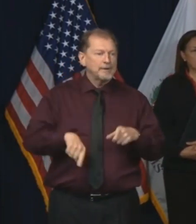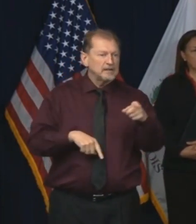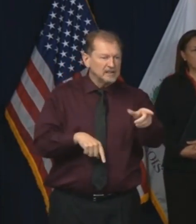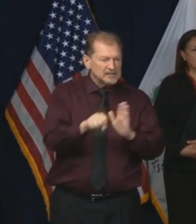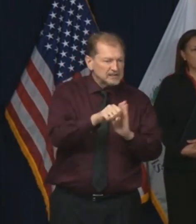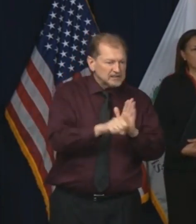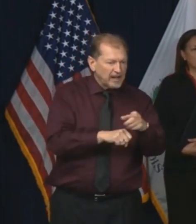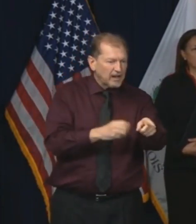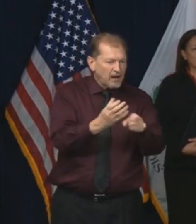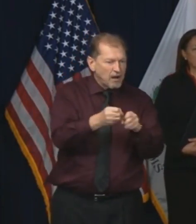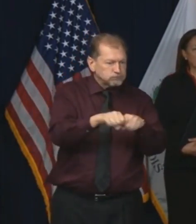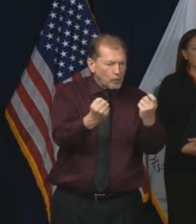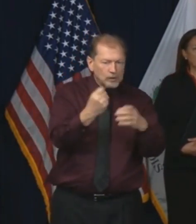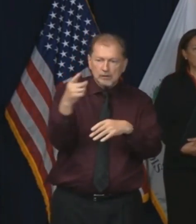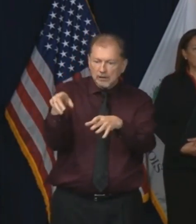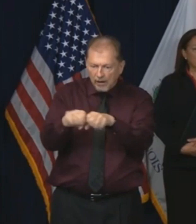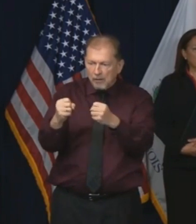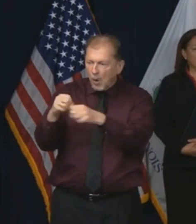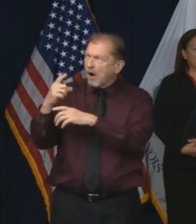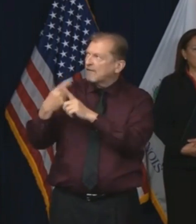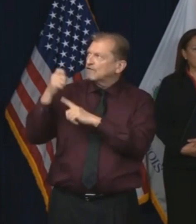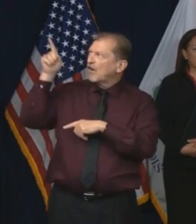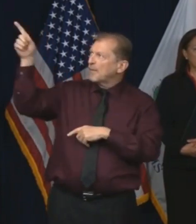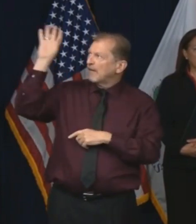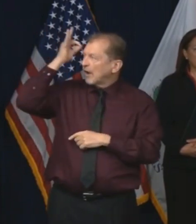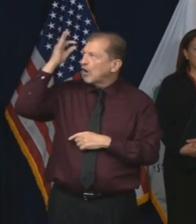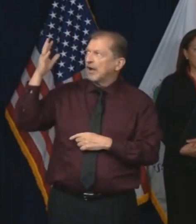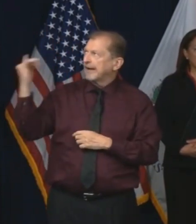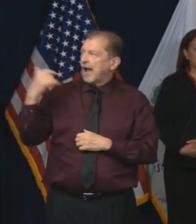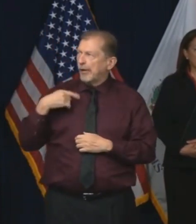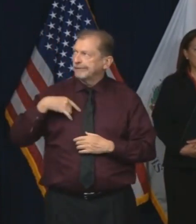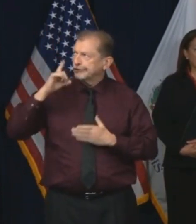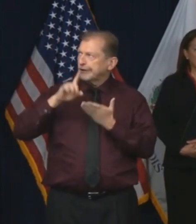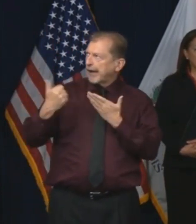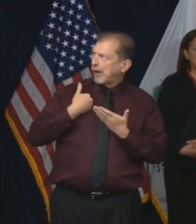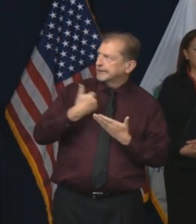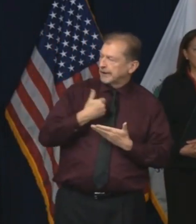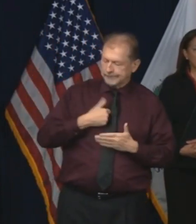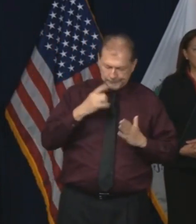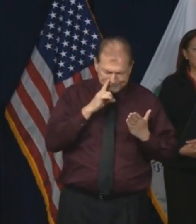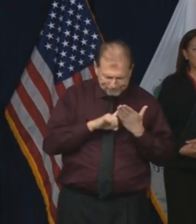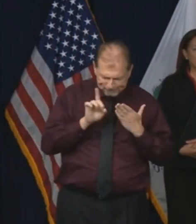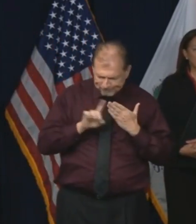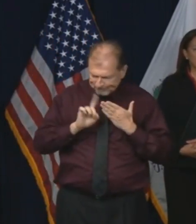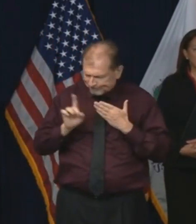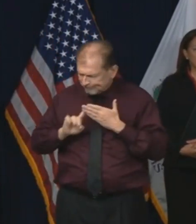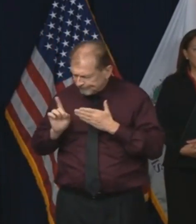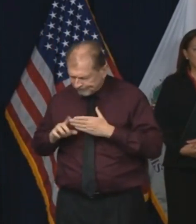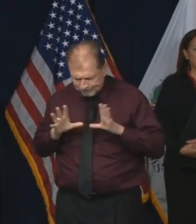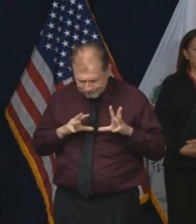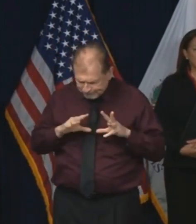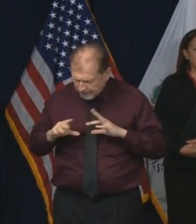states have received some that aren't operational, well, we're going through every single one of those ventilators. The 500,000